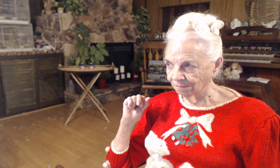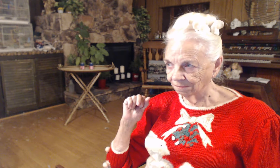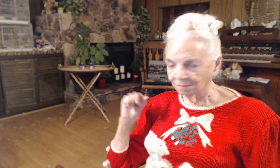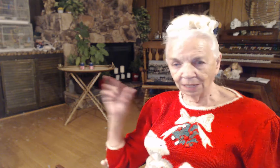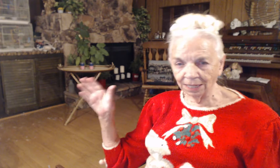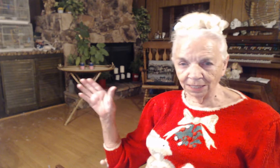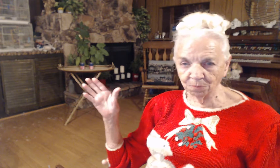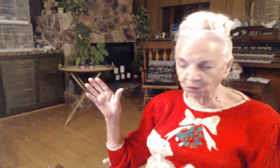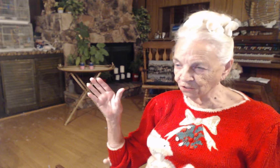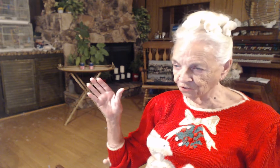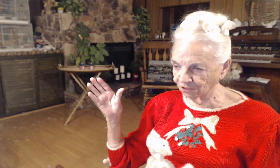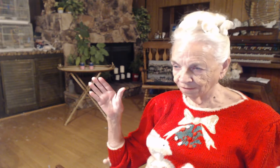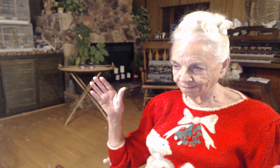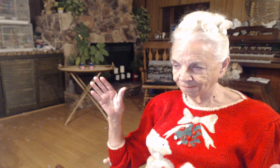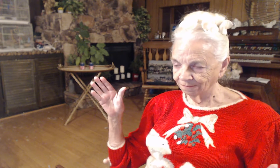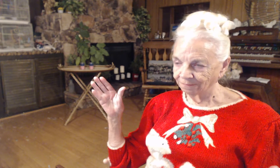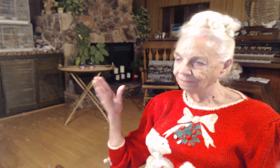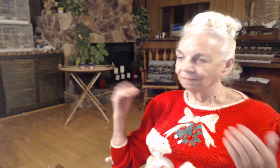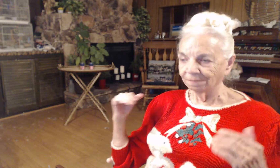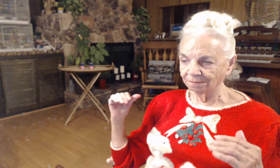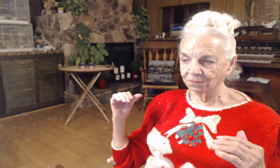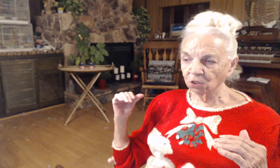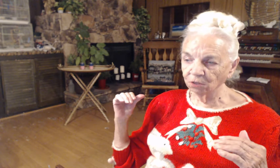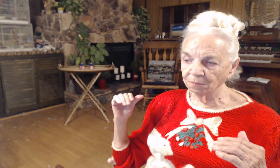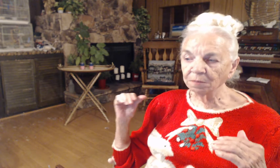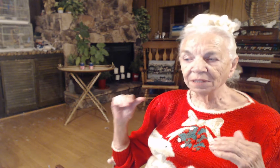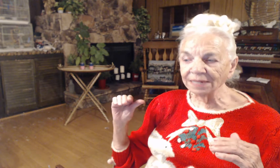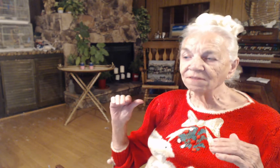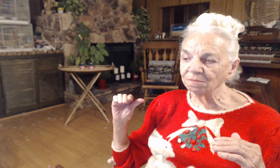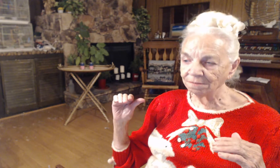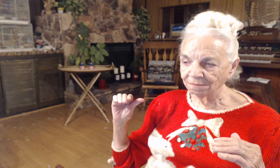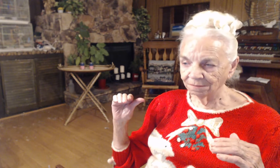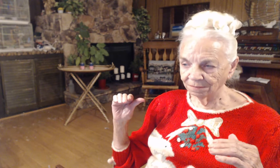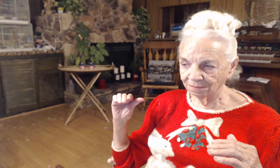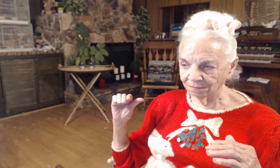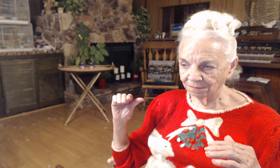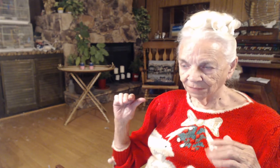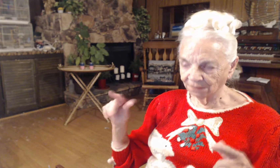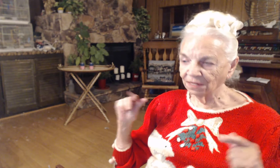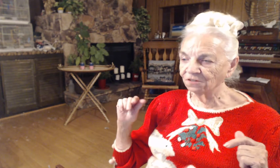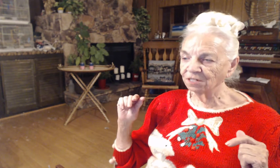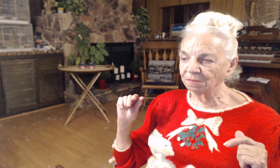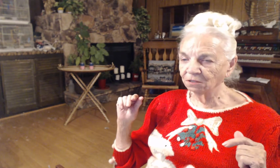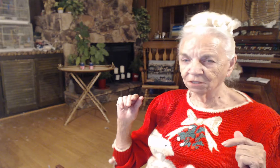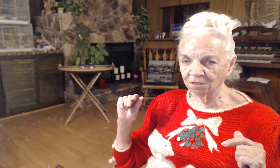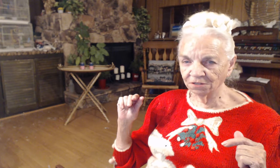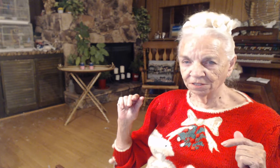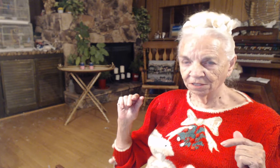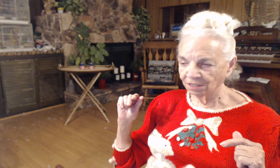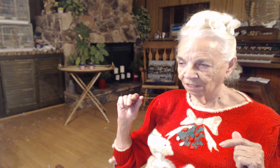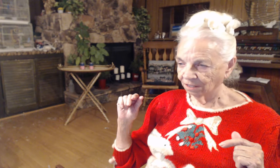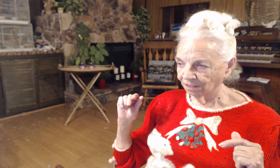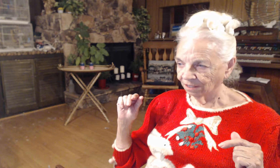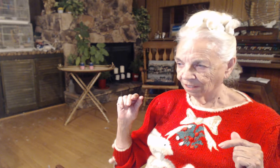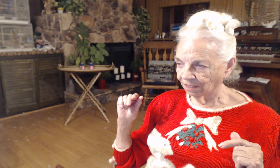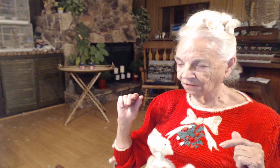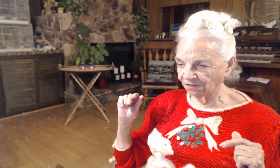And he preached, told them to believe him, and they'd see miracles, and they said,